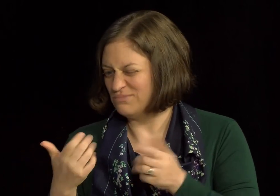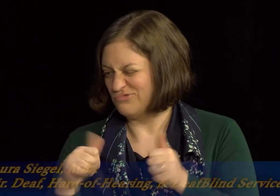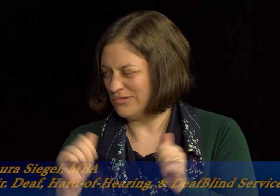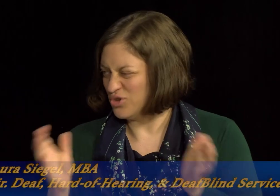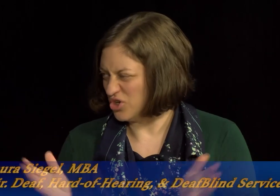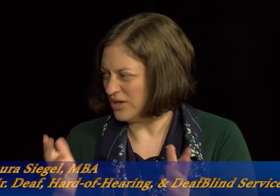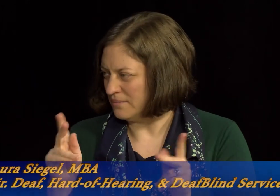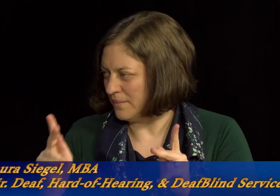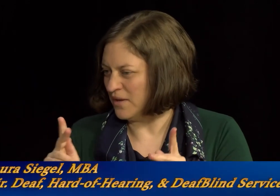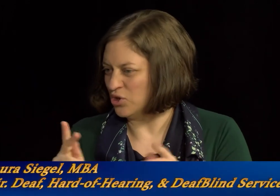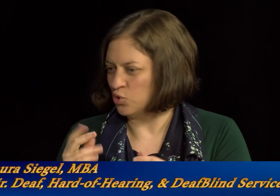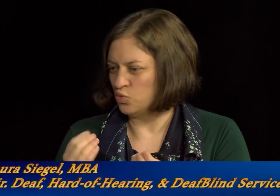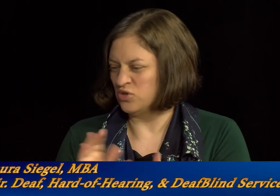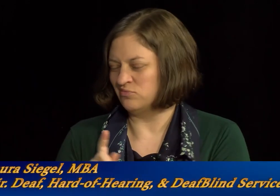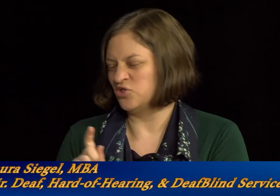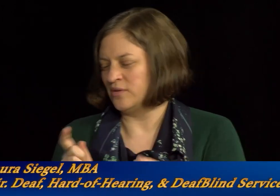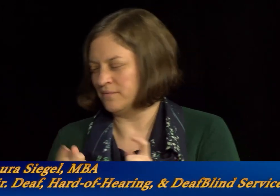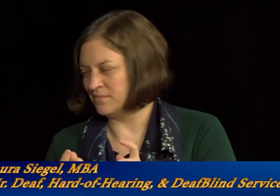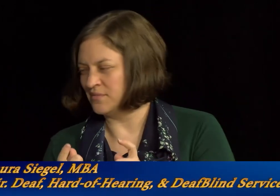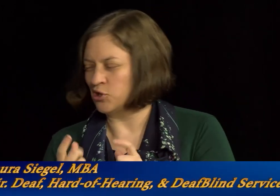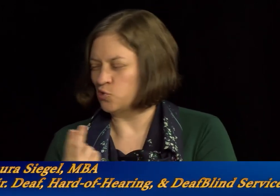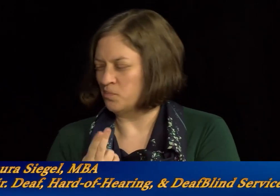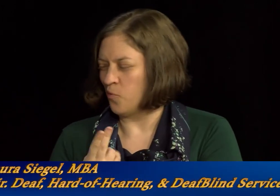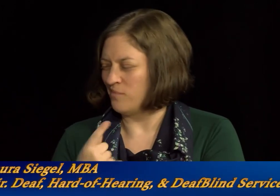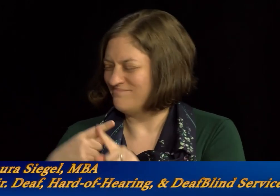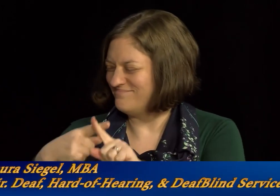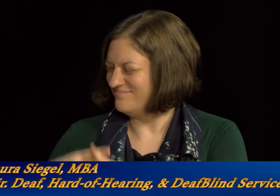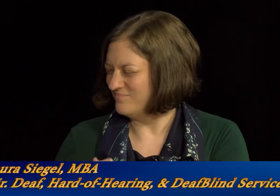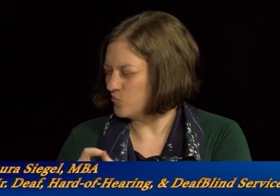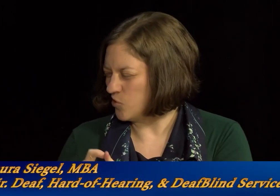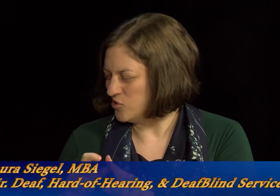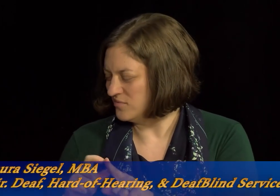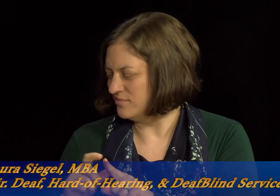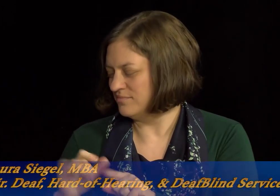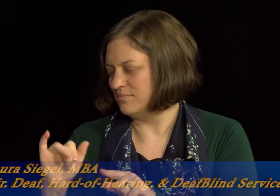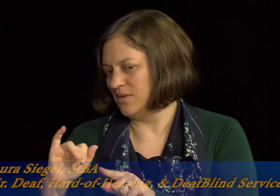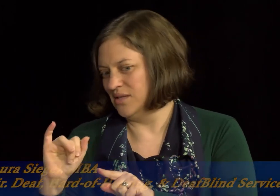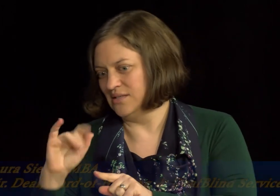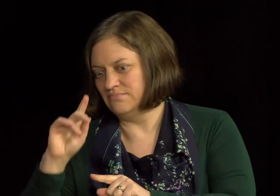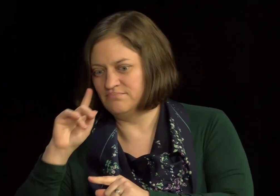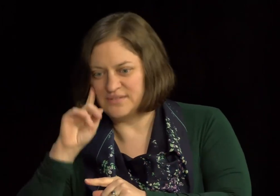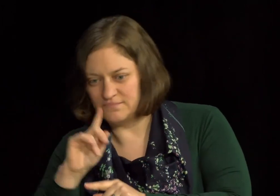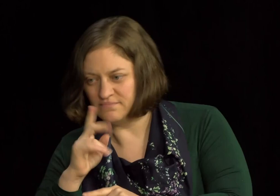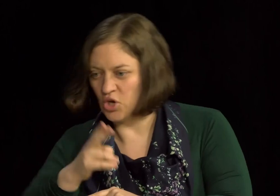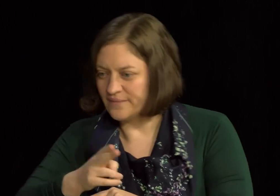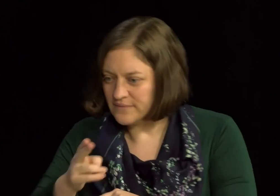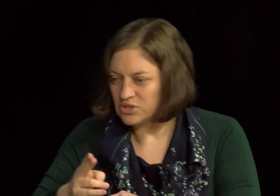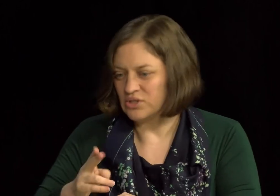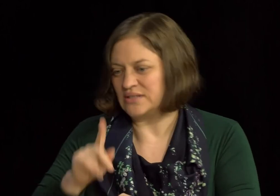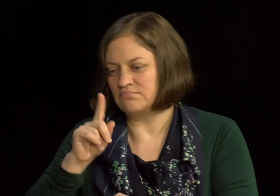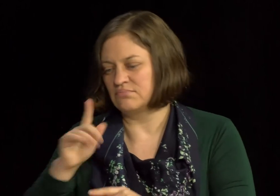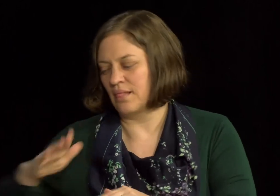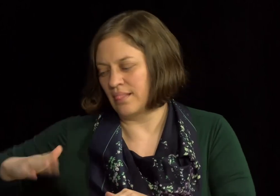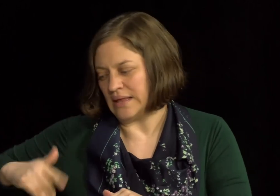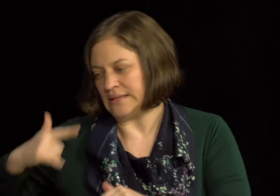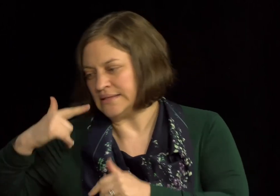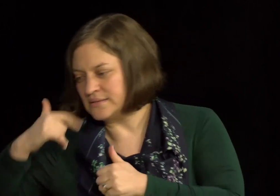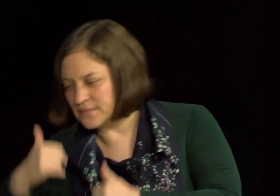And so if you kind of pick that apart, it doesn't sound very positive or very neutral. So we try to use more positive terms like deaf, hard of